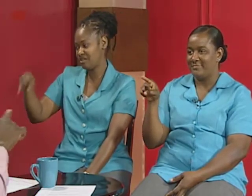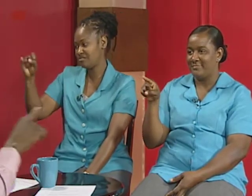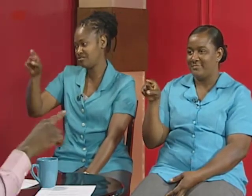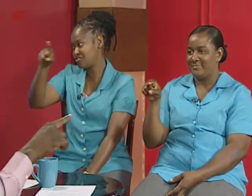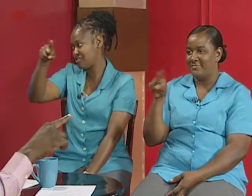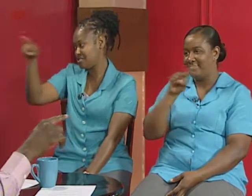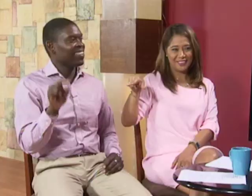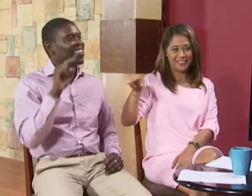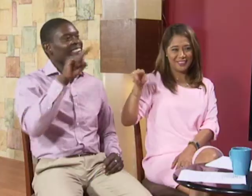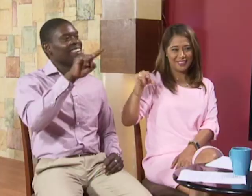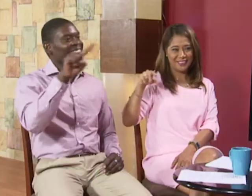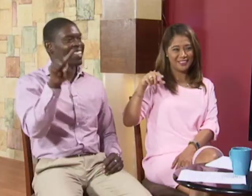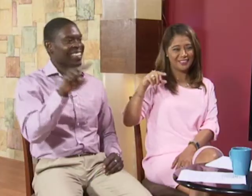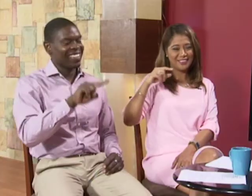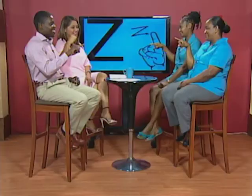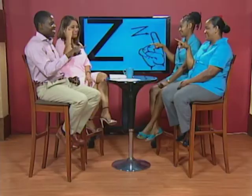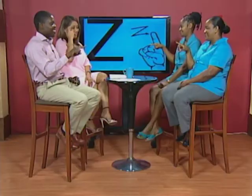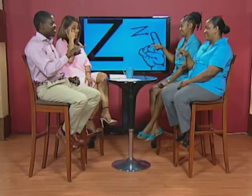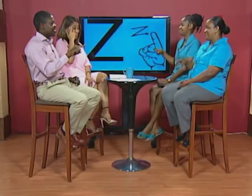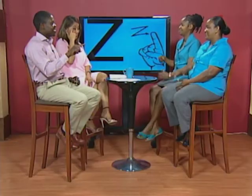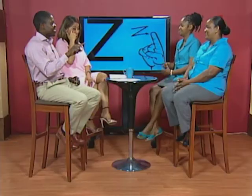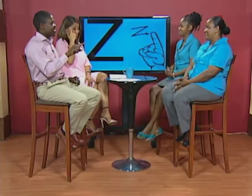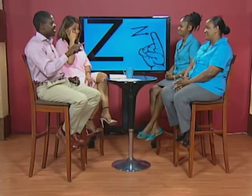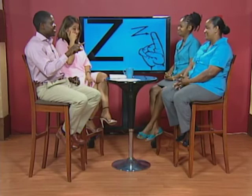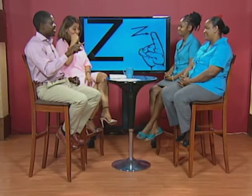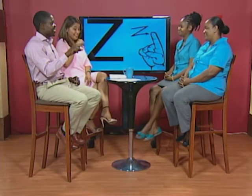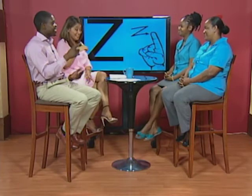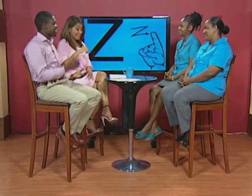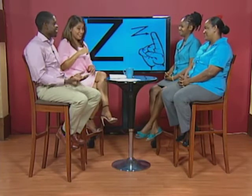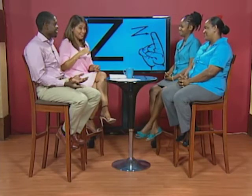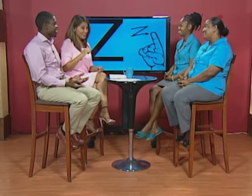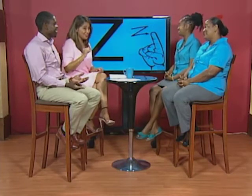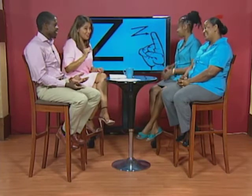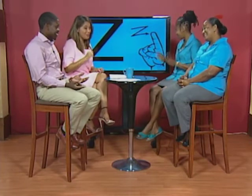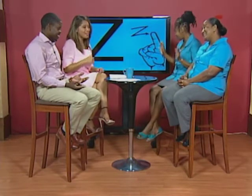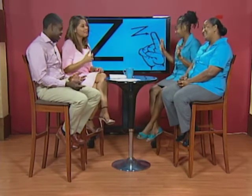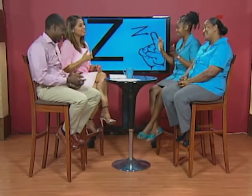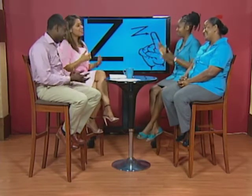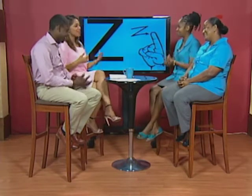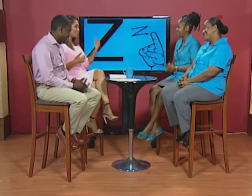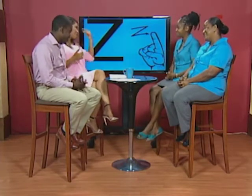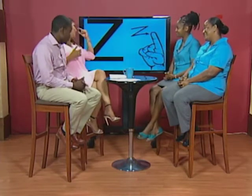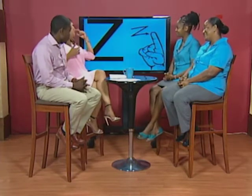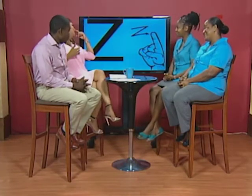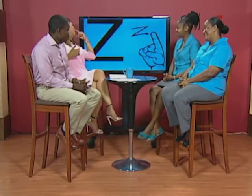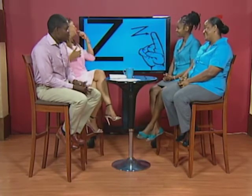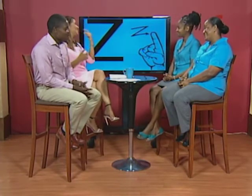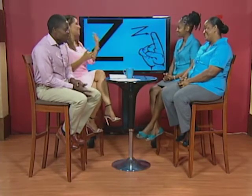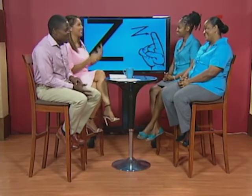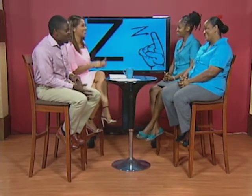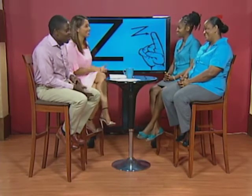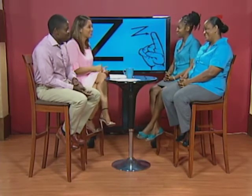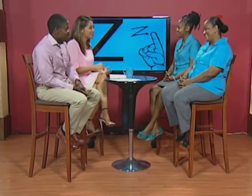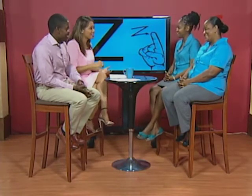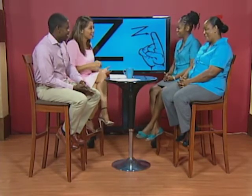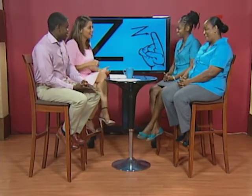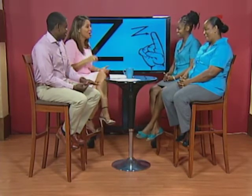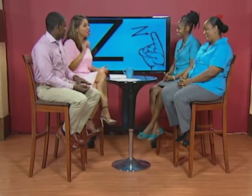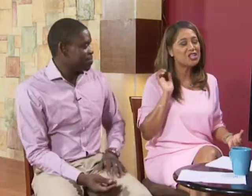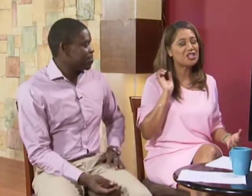just write the z in here okay all right okay that's it that's it so my name is longer than yours let me see if i can remember so